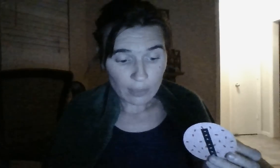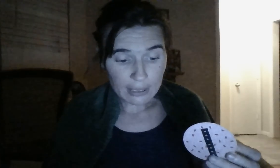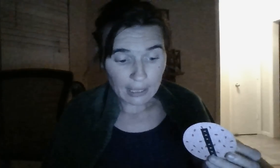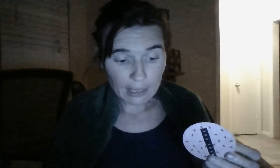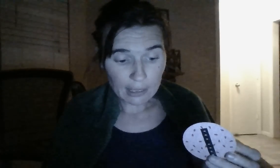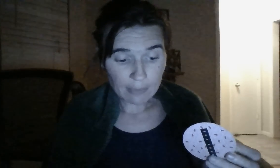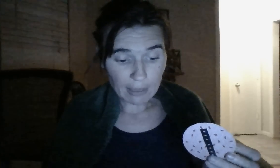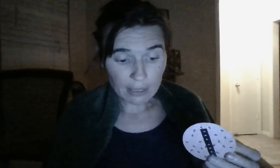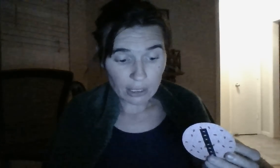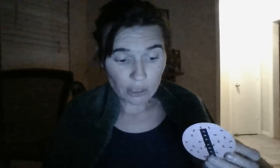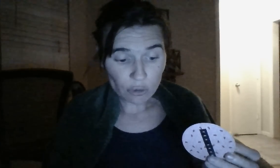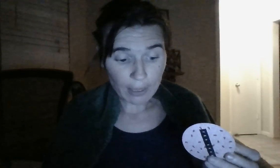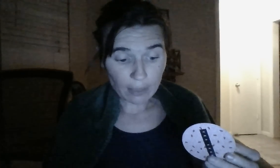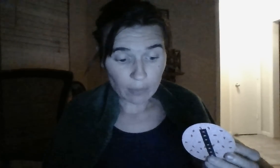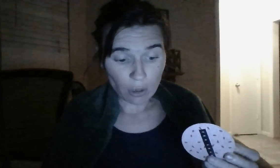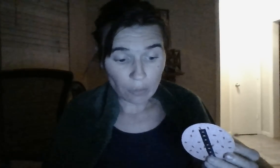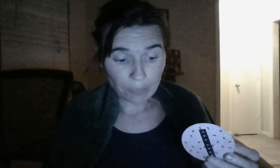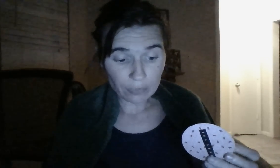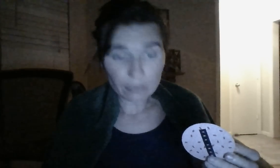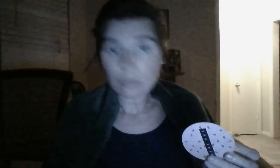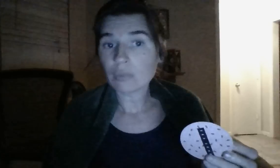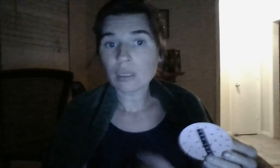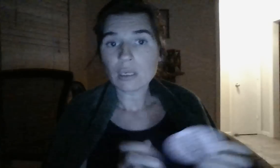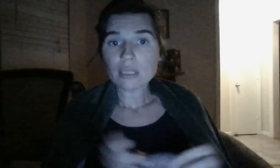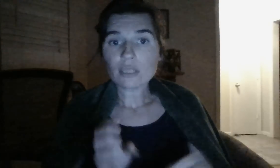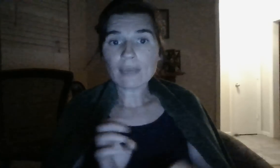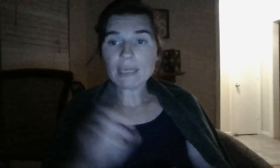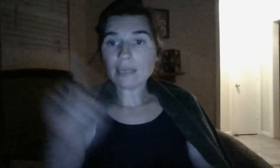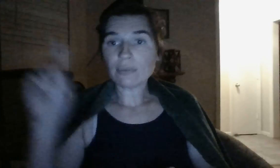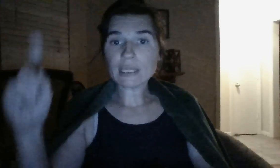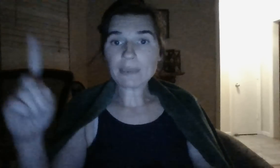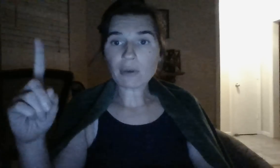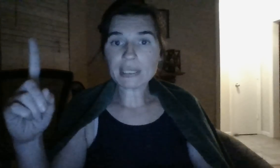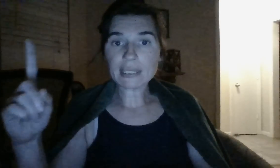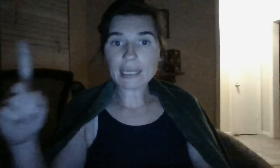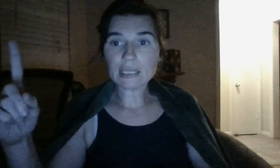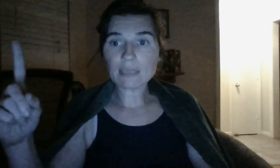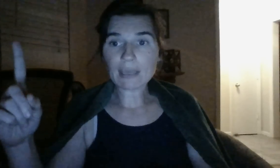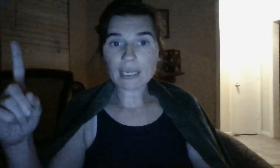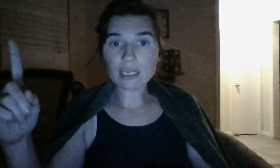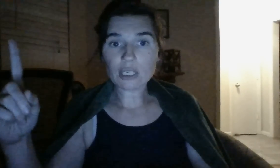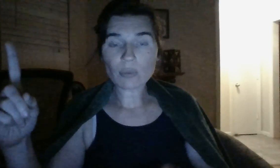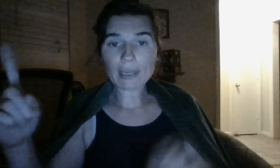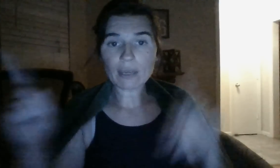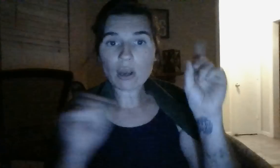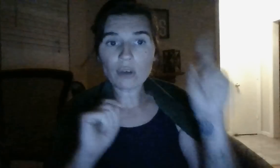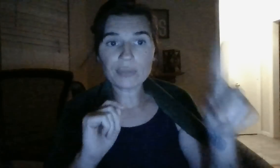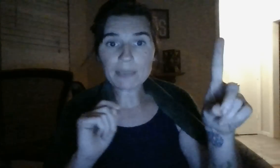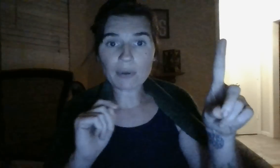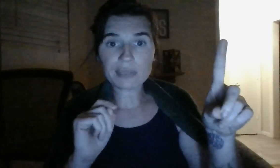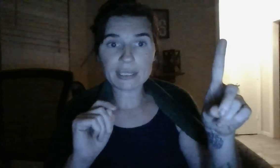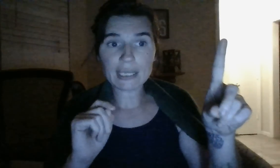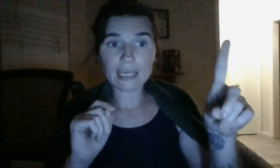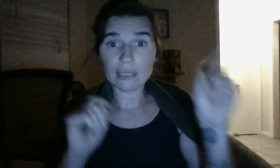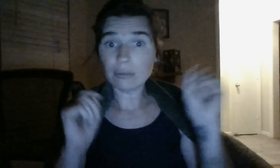Someone's kid is about to get a huge wake-up call. So, maybe this person's kid's about to get a huge wake-up call or this person's kid.